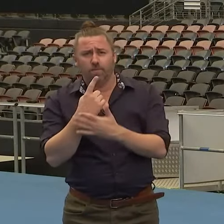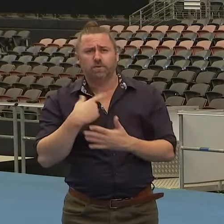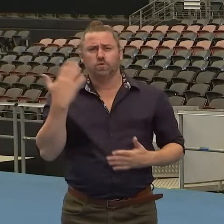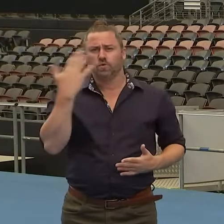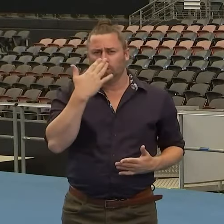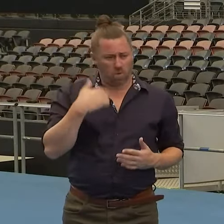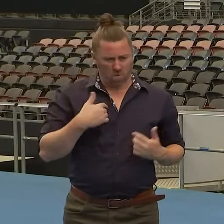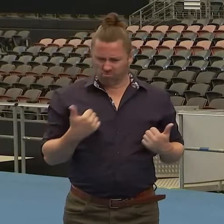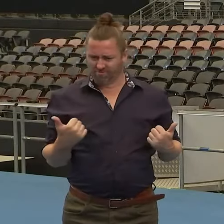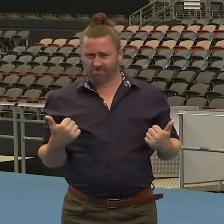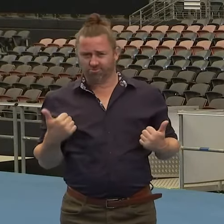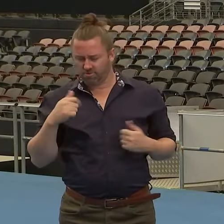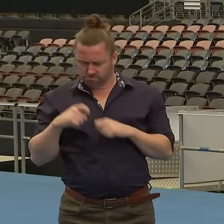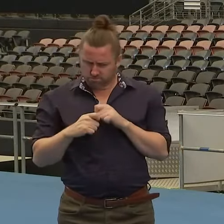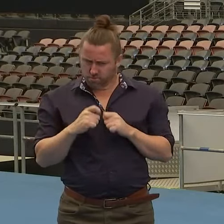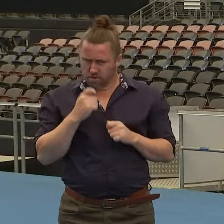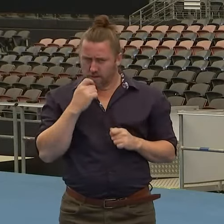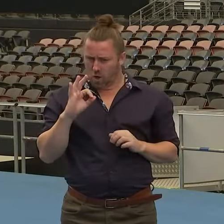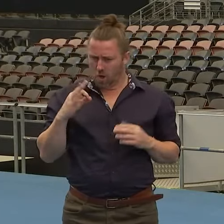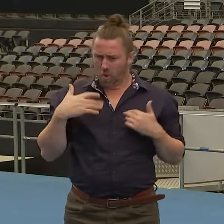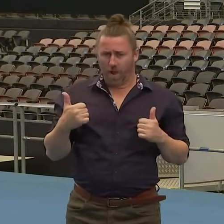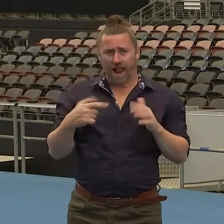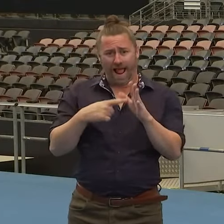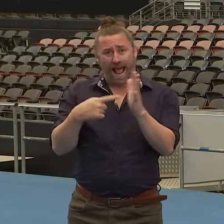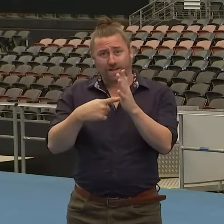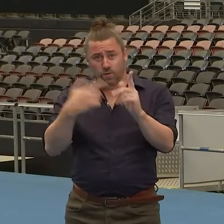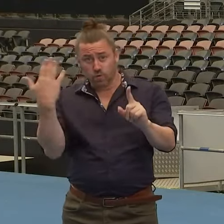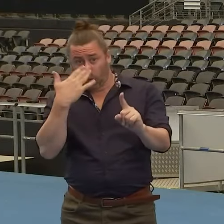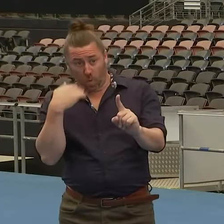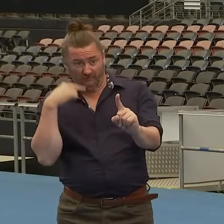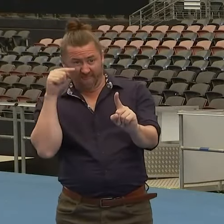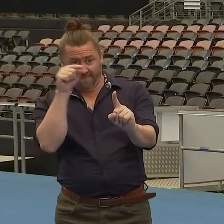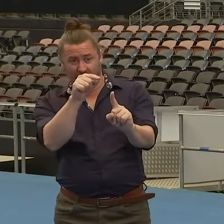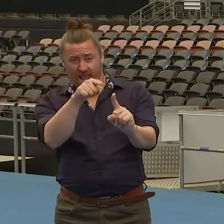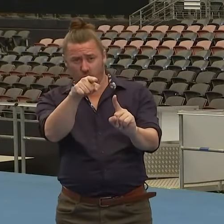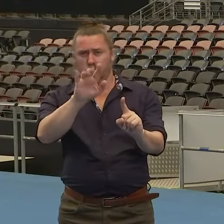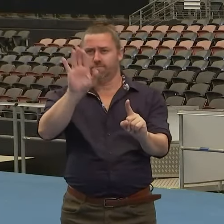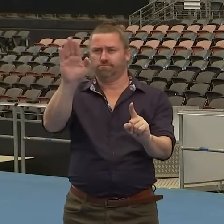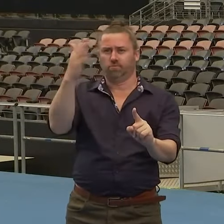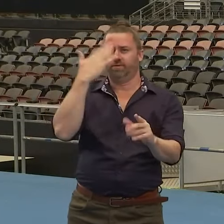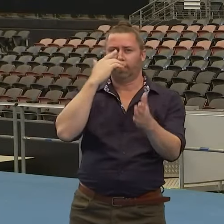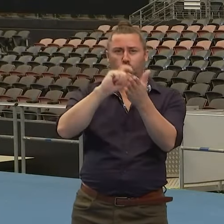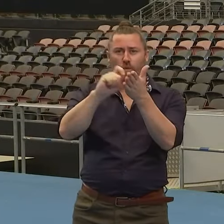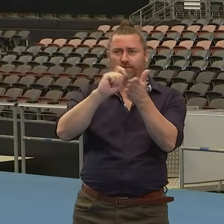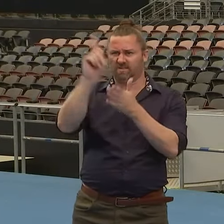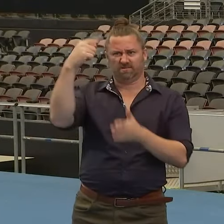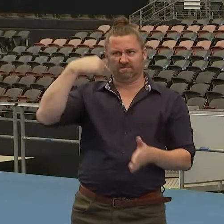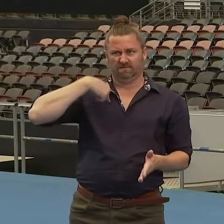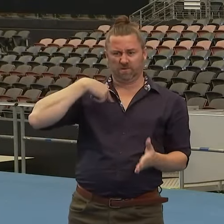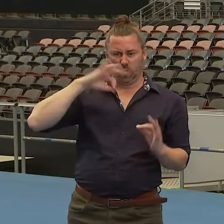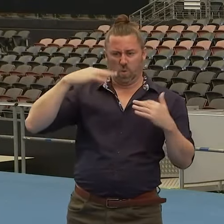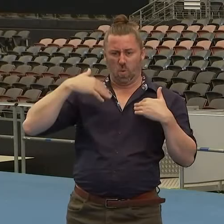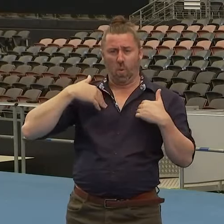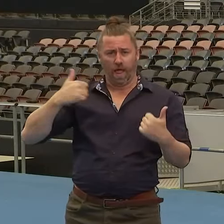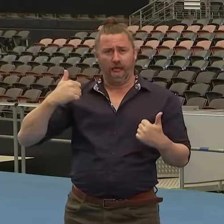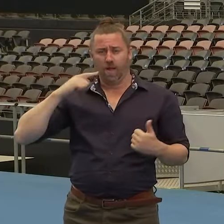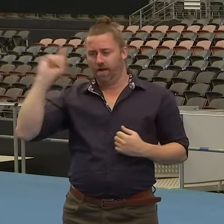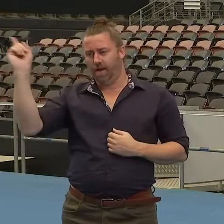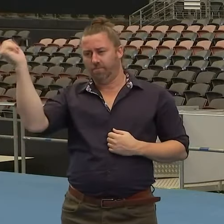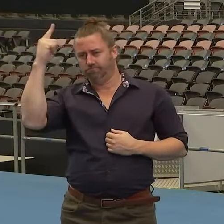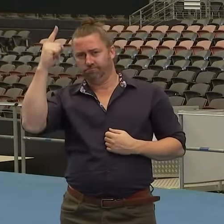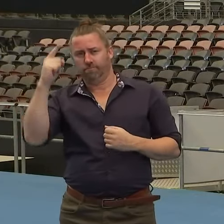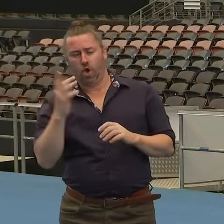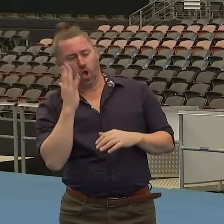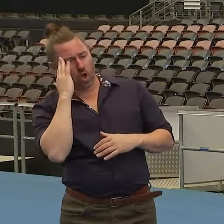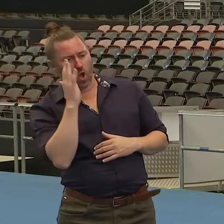let someone know as soon as possible and you'll be provided with whatever assistance you need to get yourself tested and back on the road to